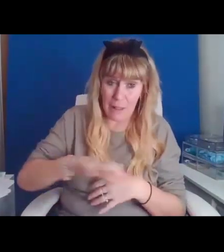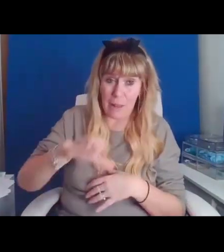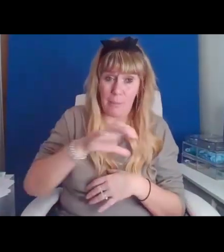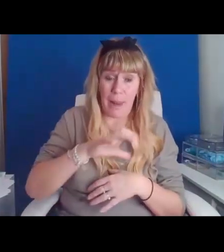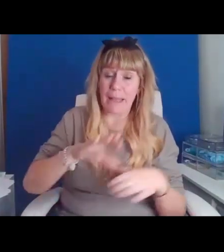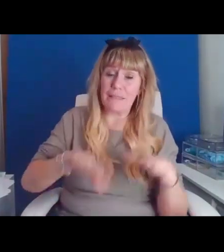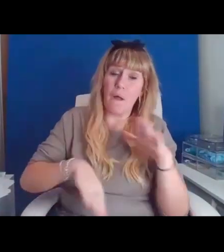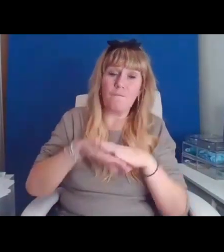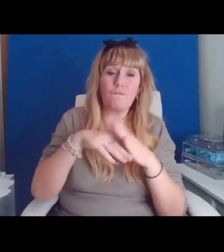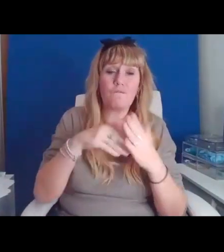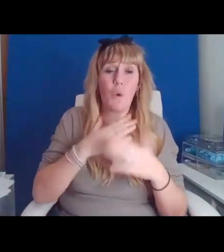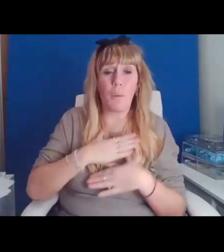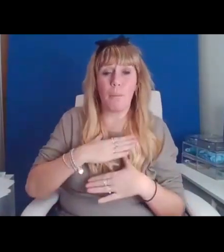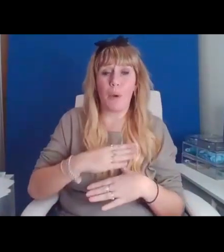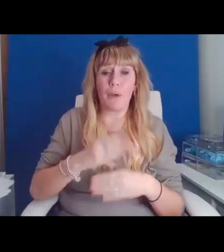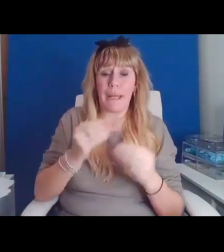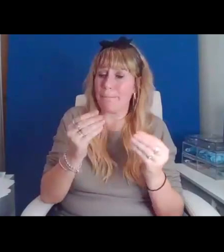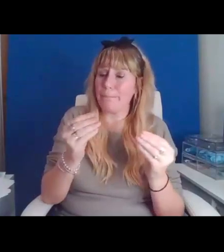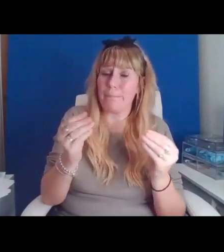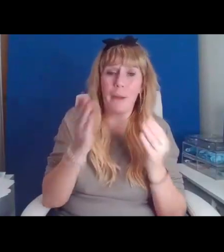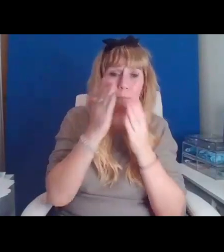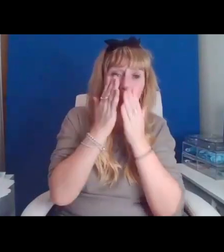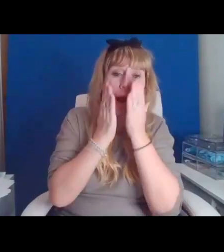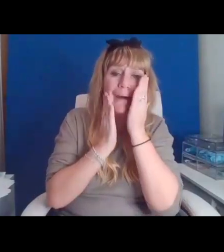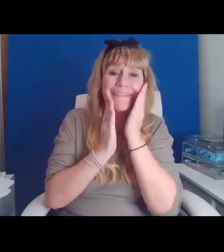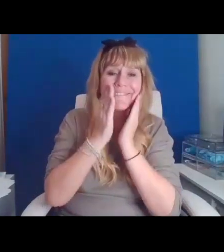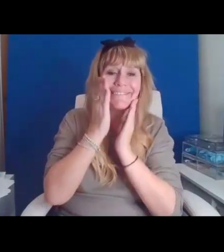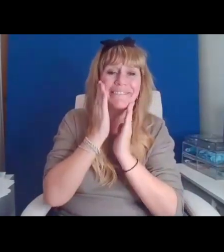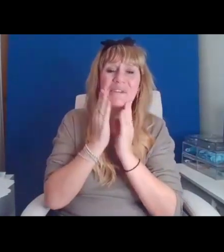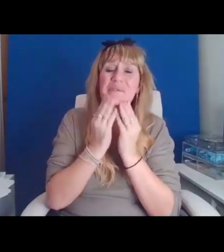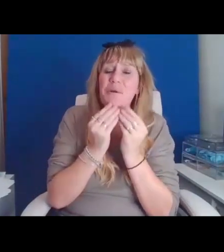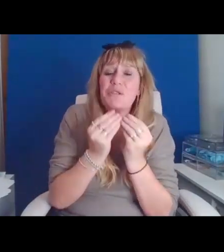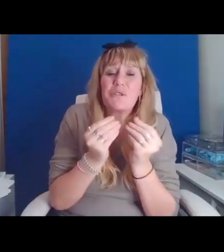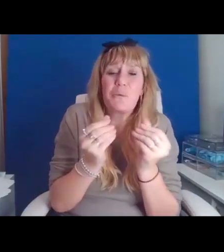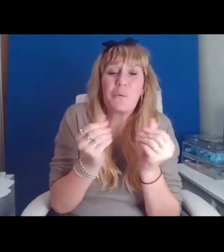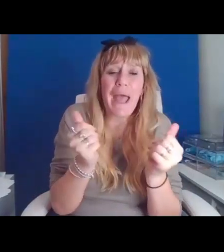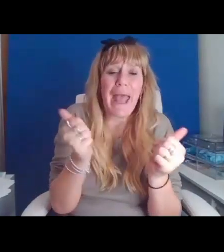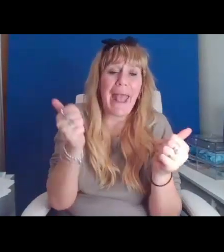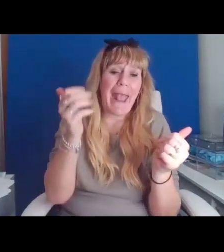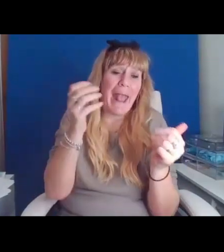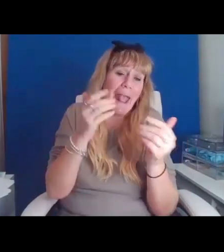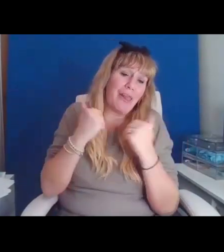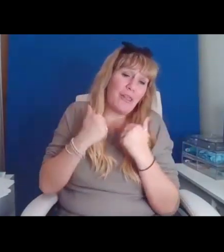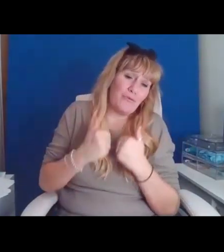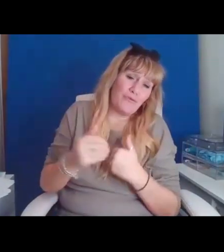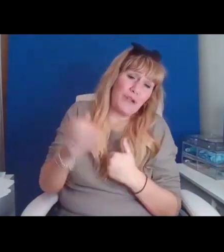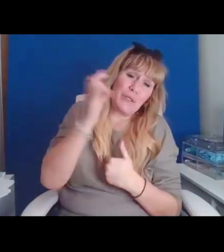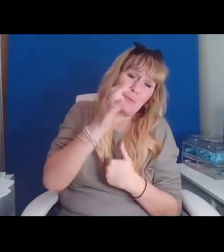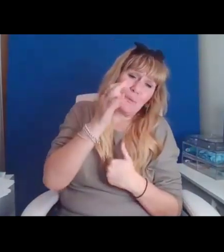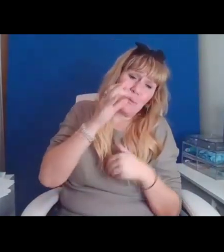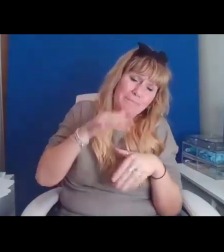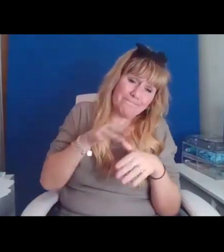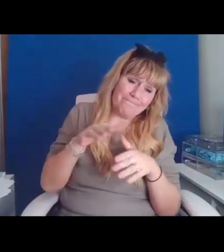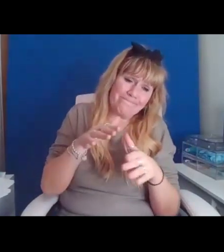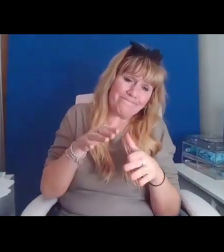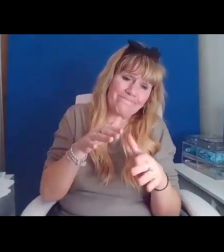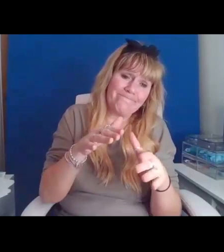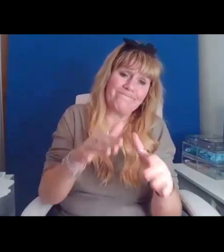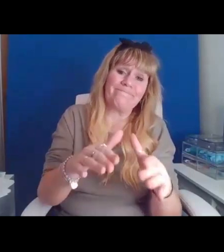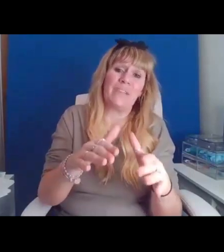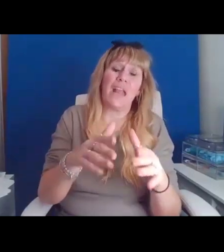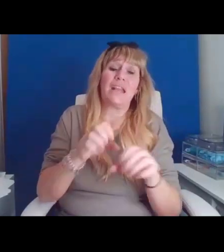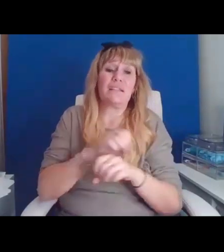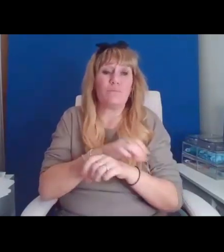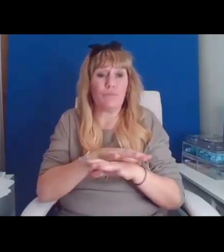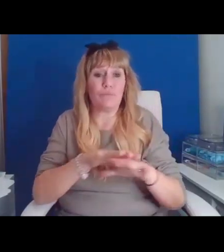washed away in the mineral-rich water, floating downstream, spread out to the sky, healing for